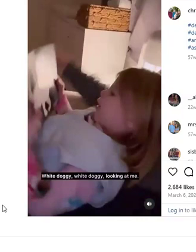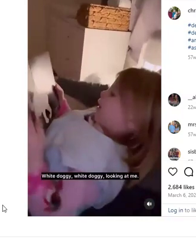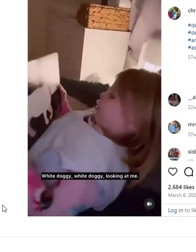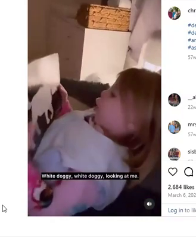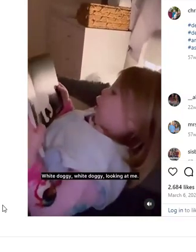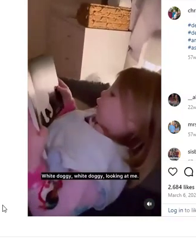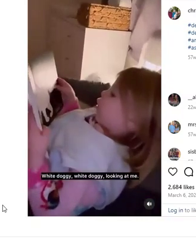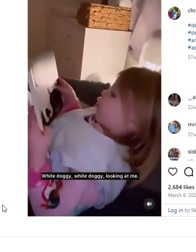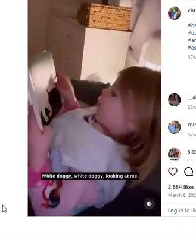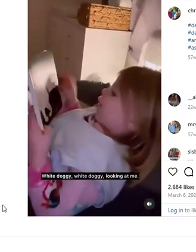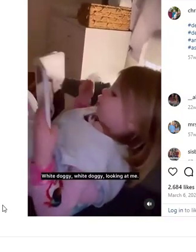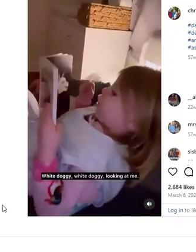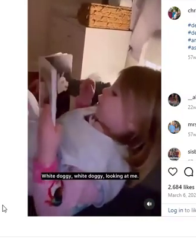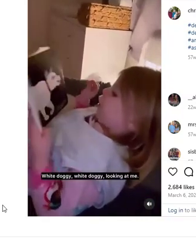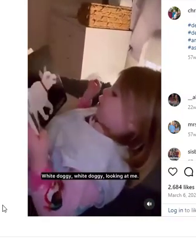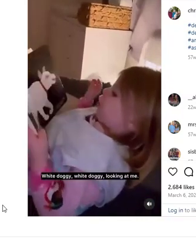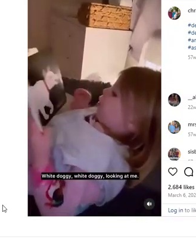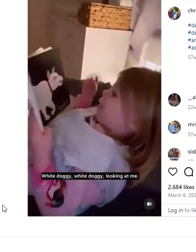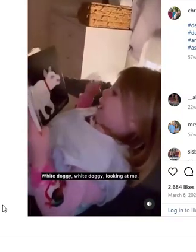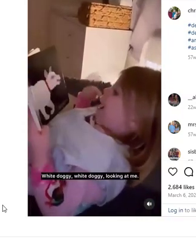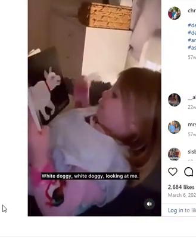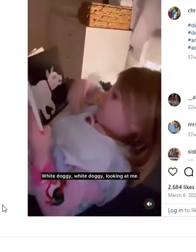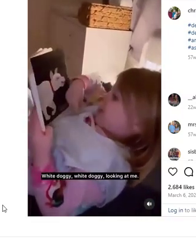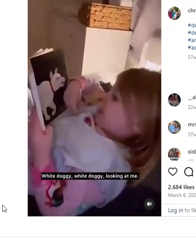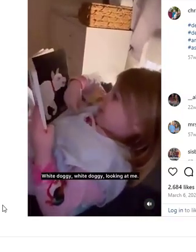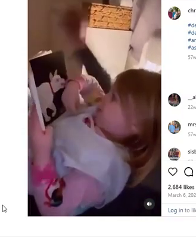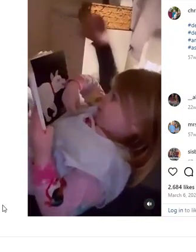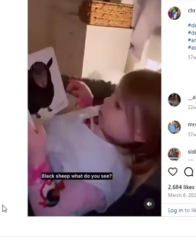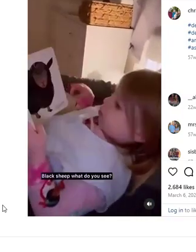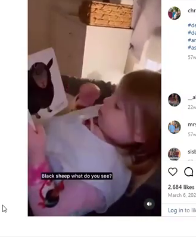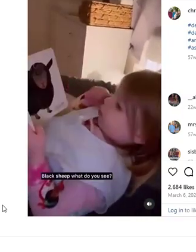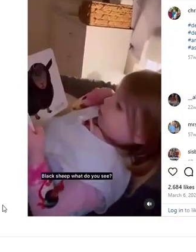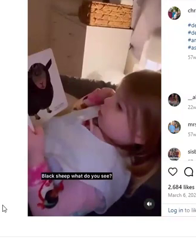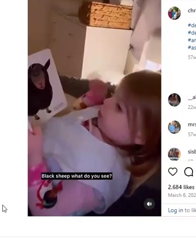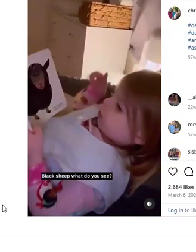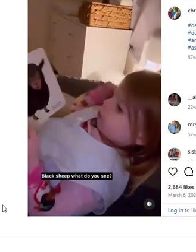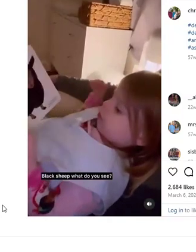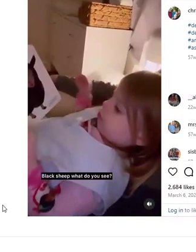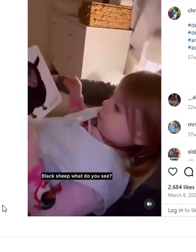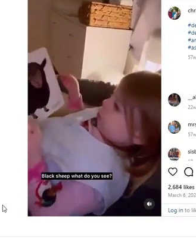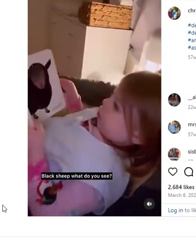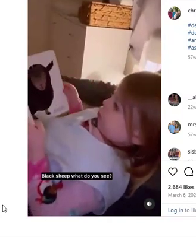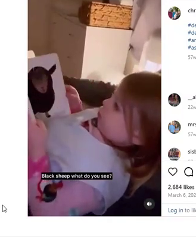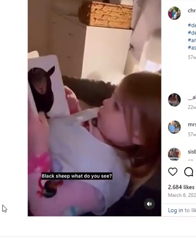She's reading to us. That is, uh, Rutaction?